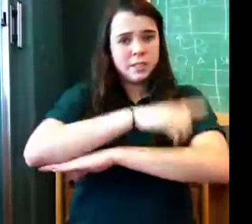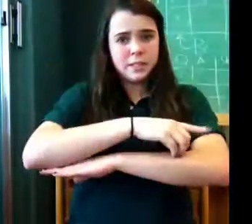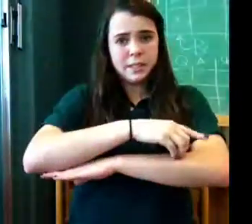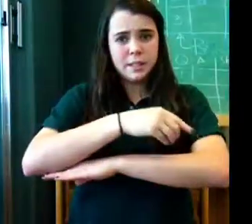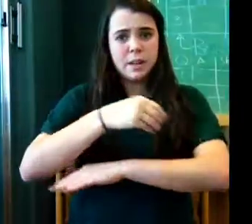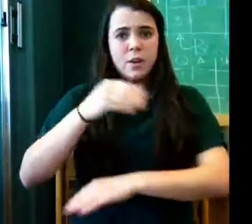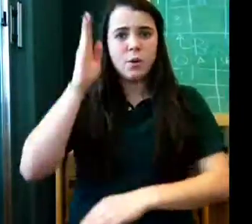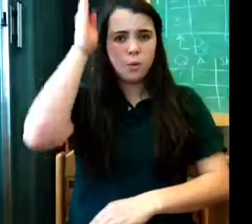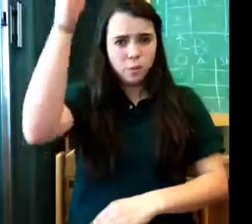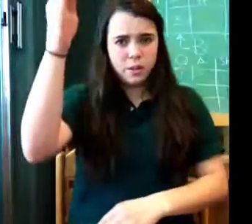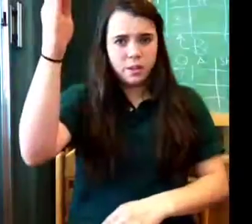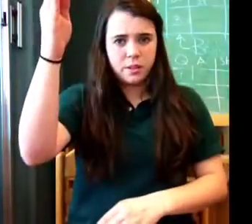Football me